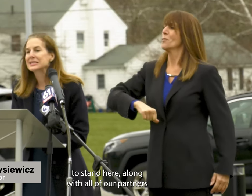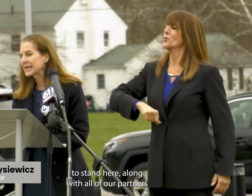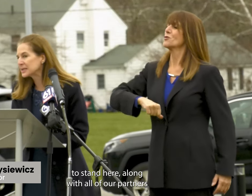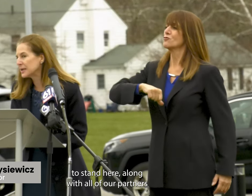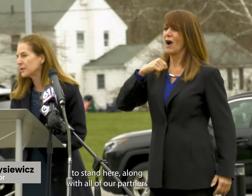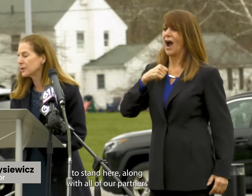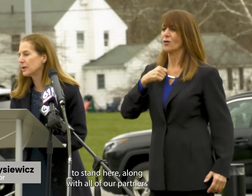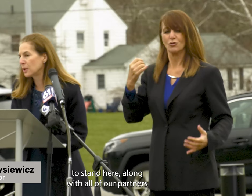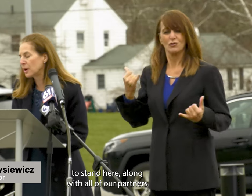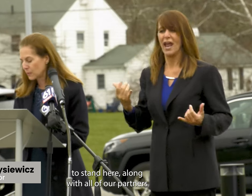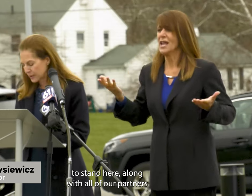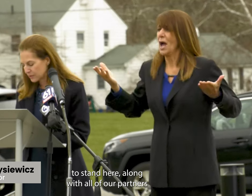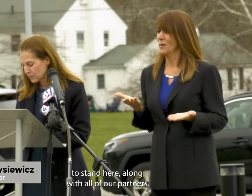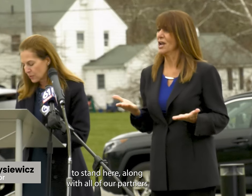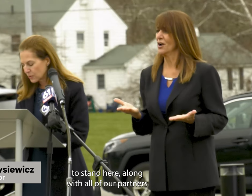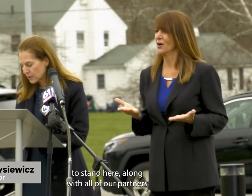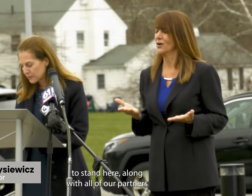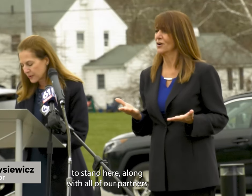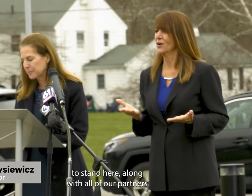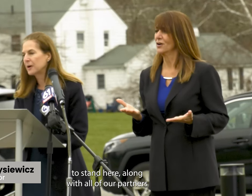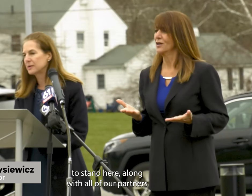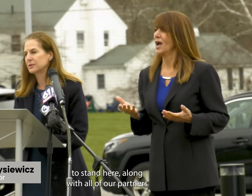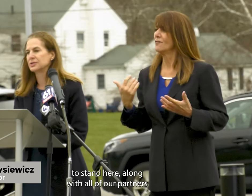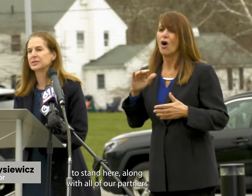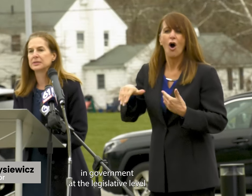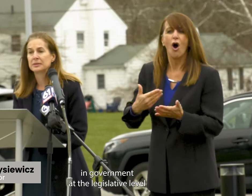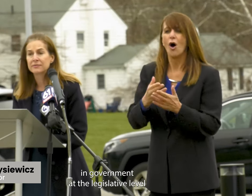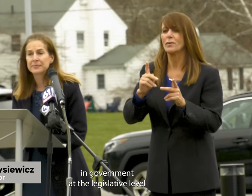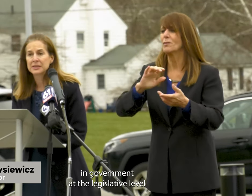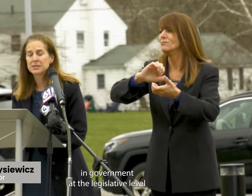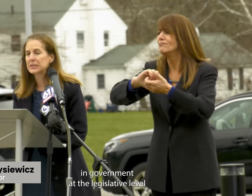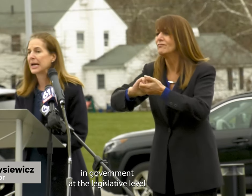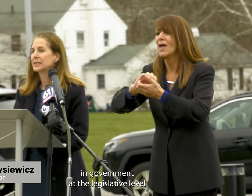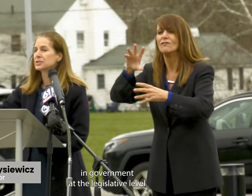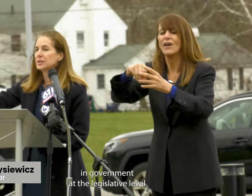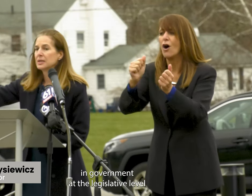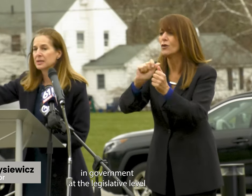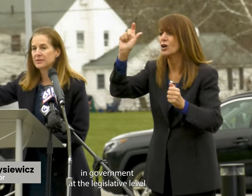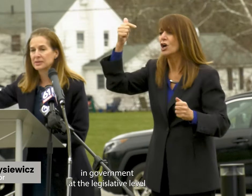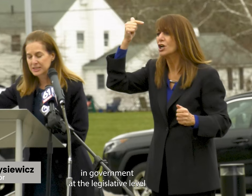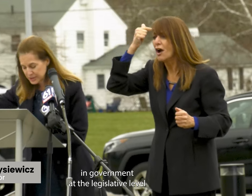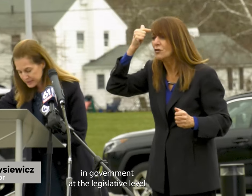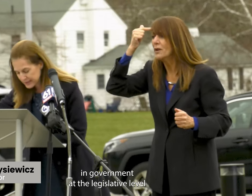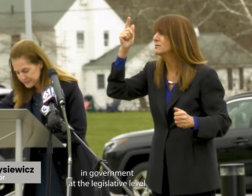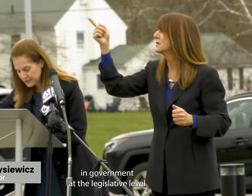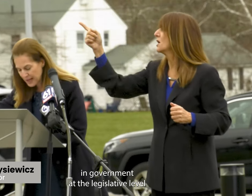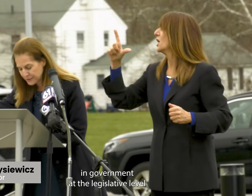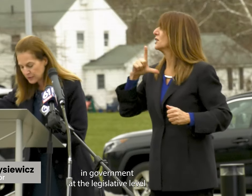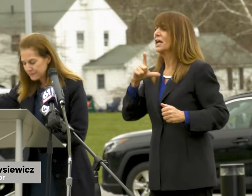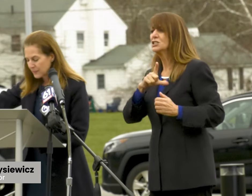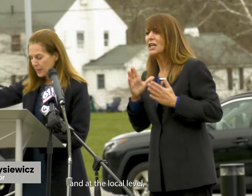stand here along with all of our partners in government at the legislative